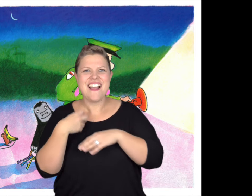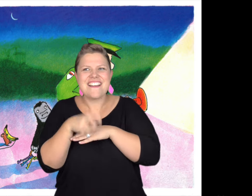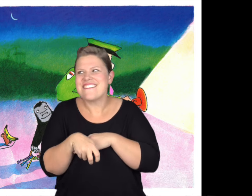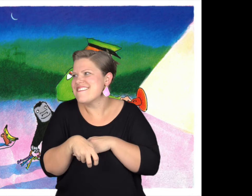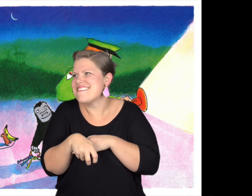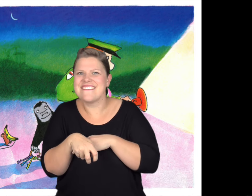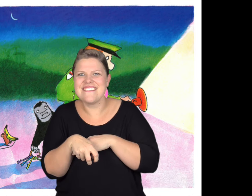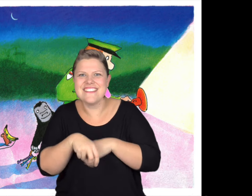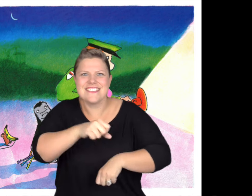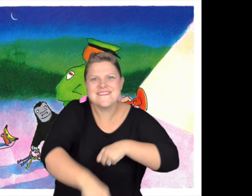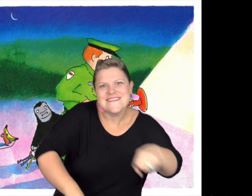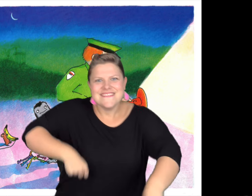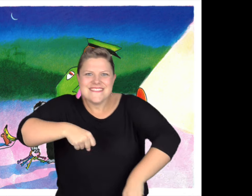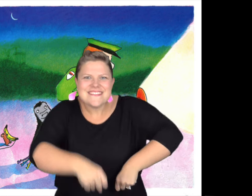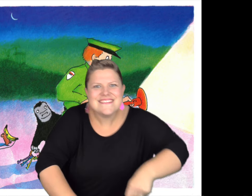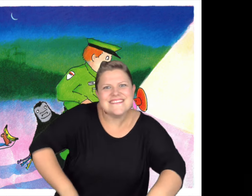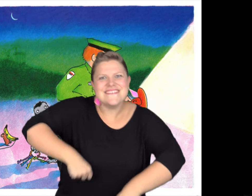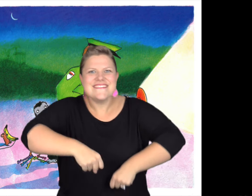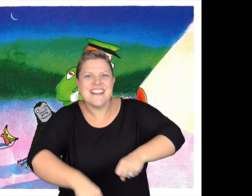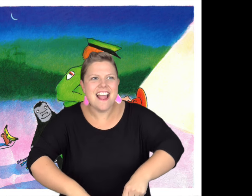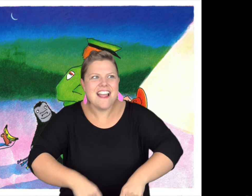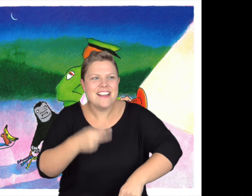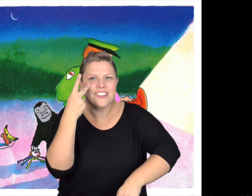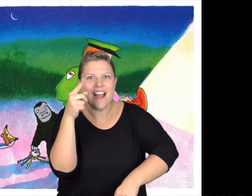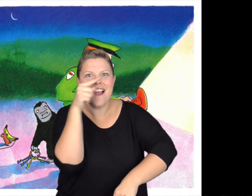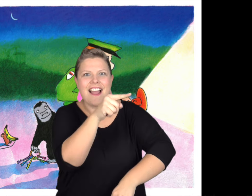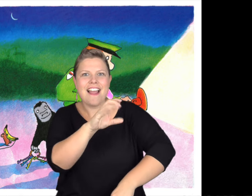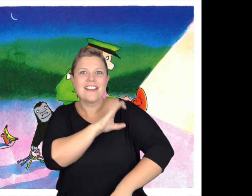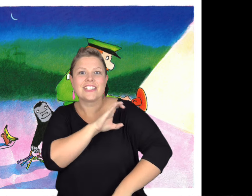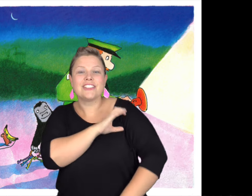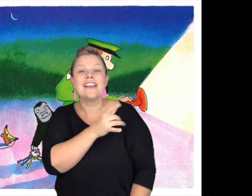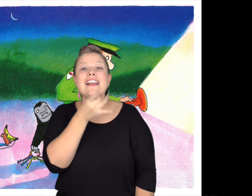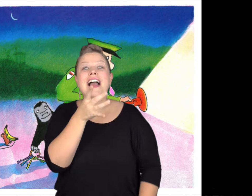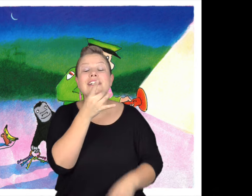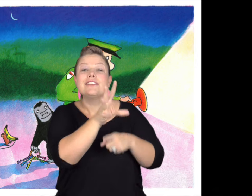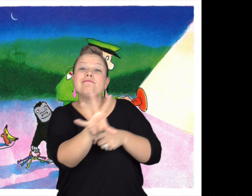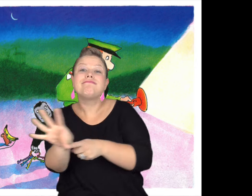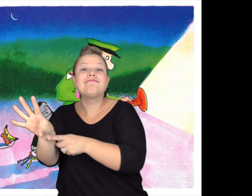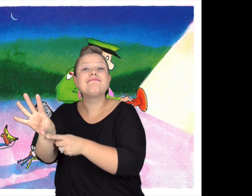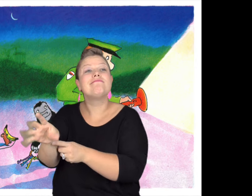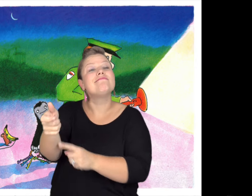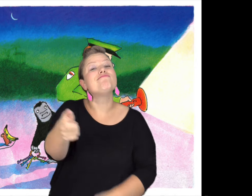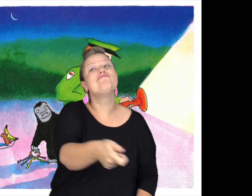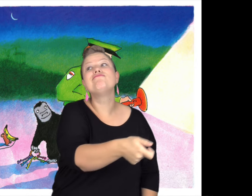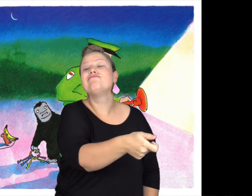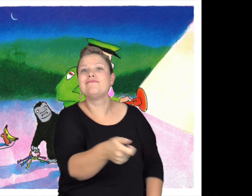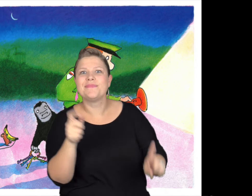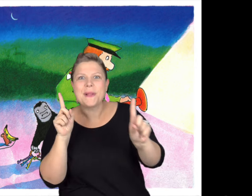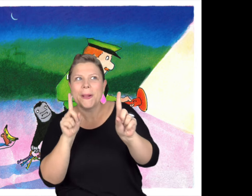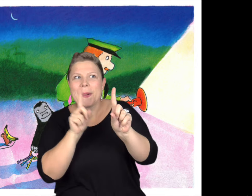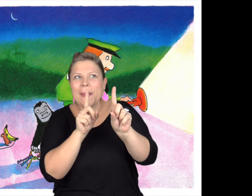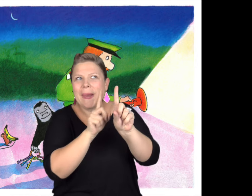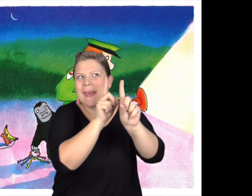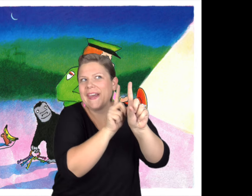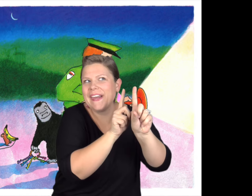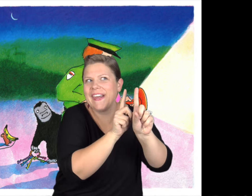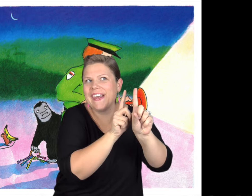The gorilla followed the zookeeper as he shined his flashlight